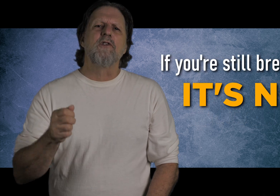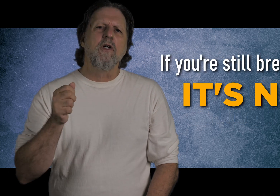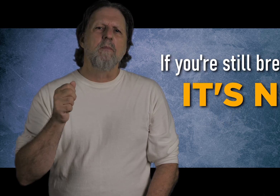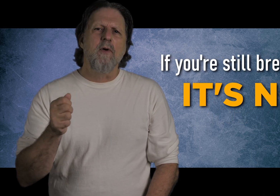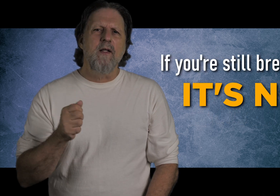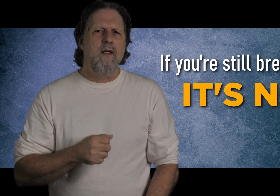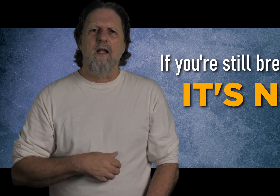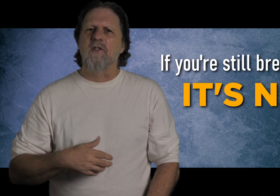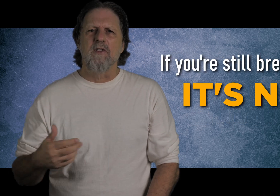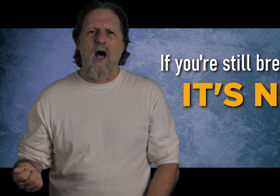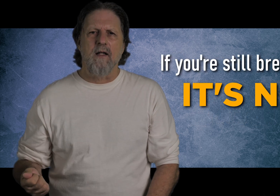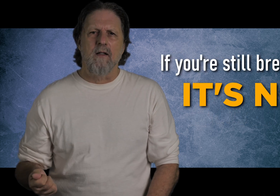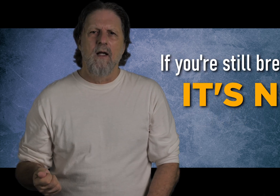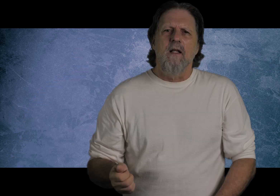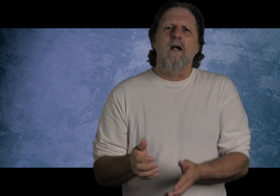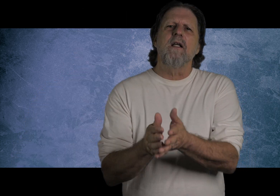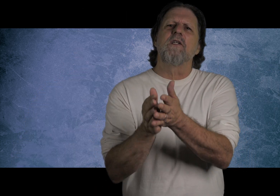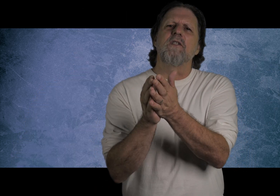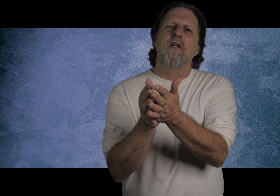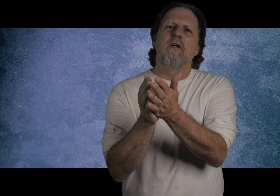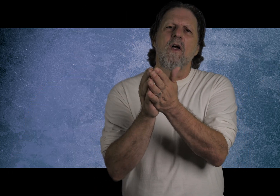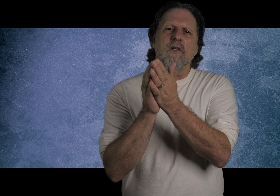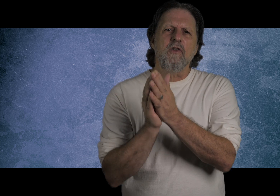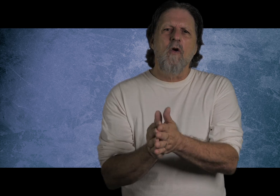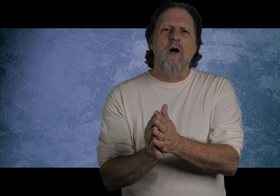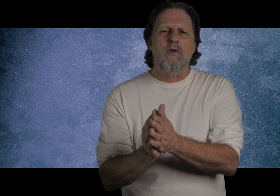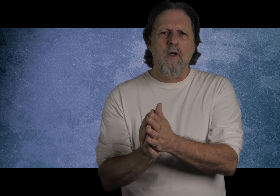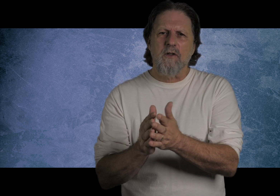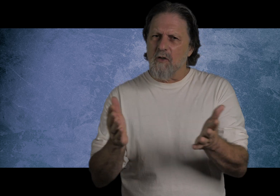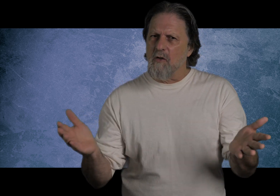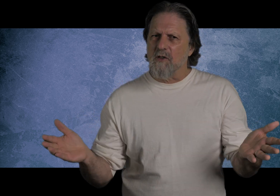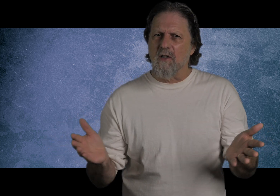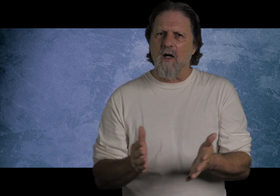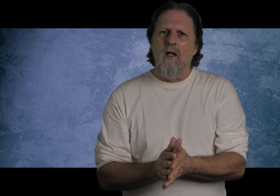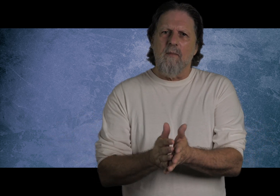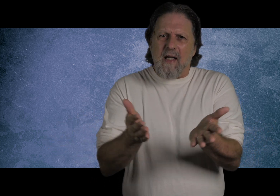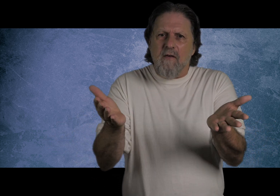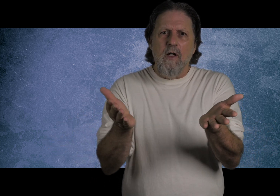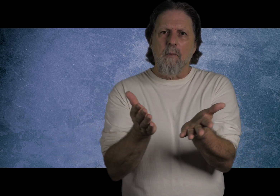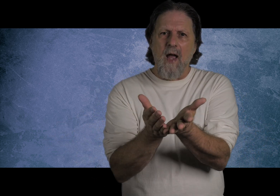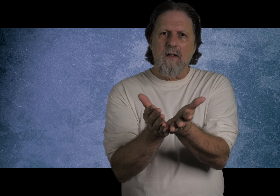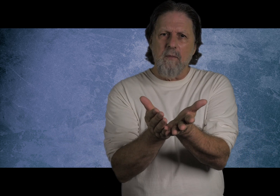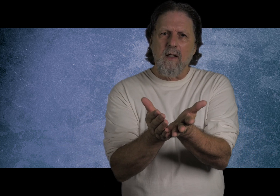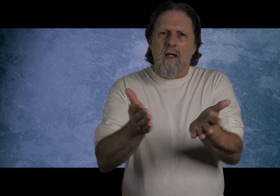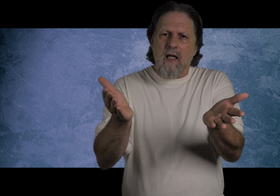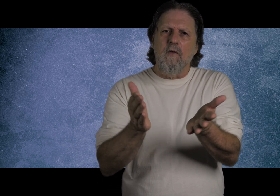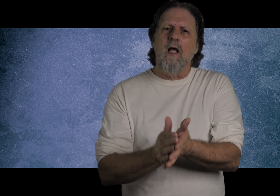you're still breathing, it's not. There is still so much work to do, isn't there? I mean, even in a pandemic? Even in